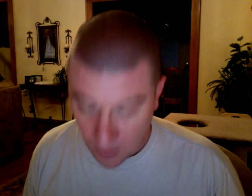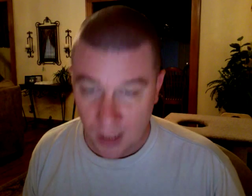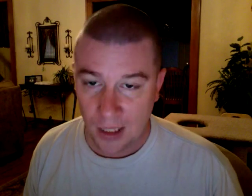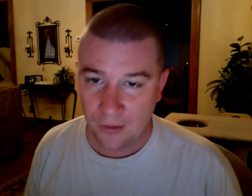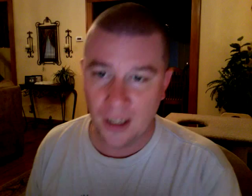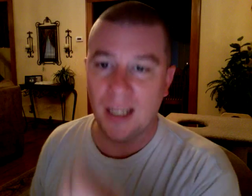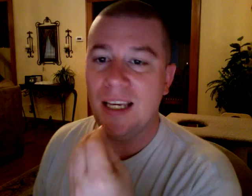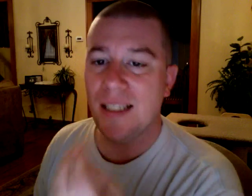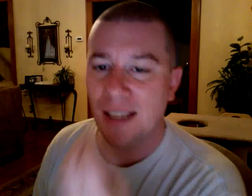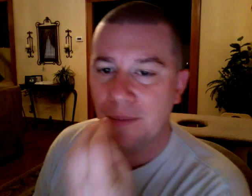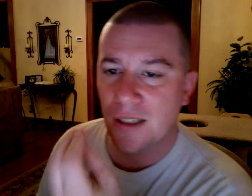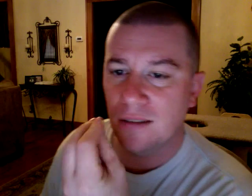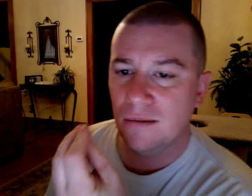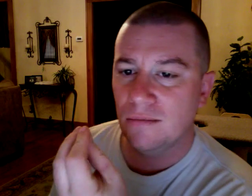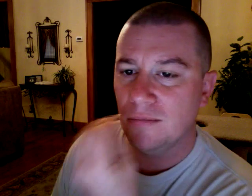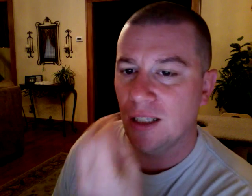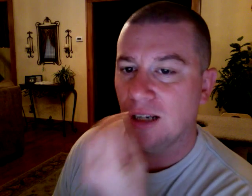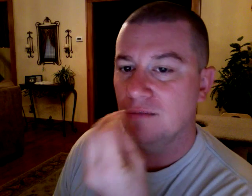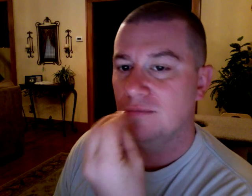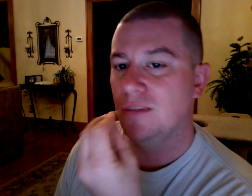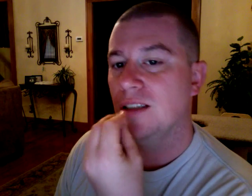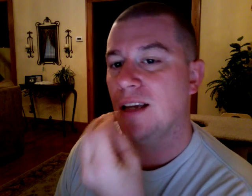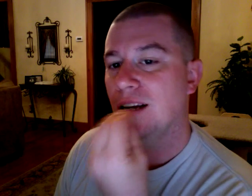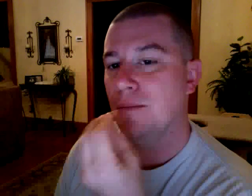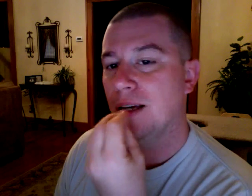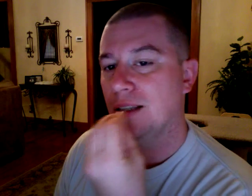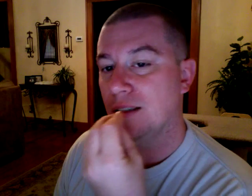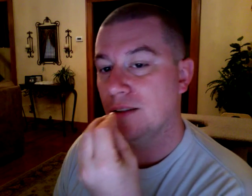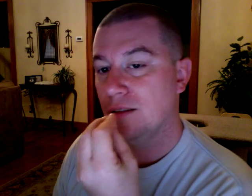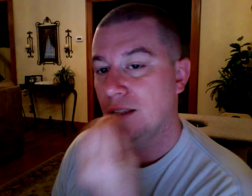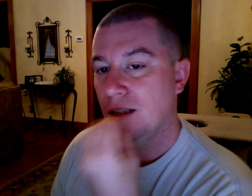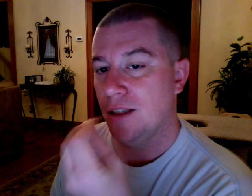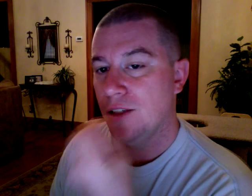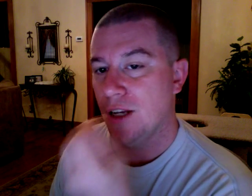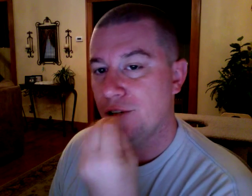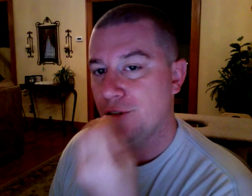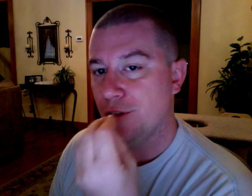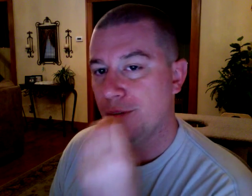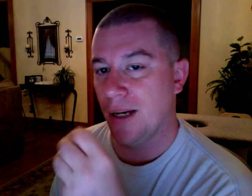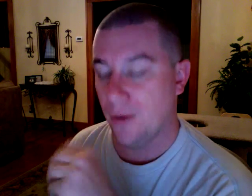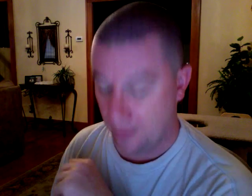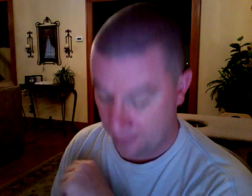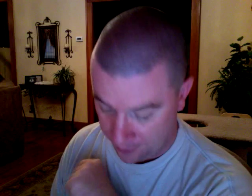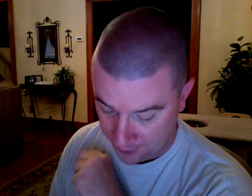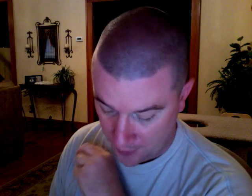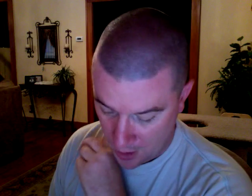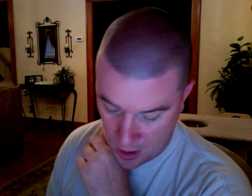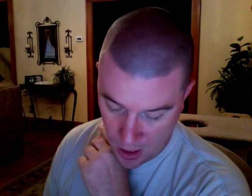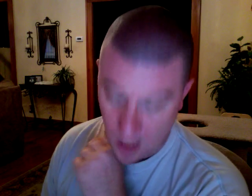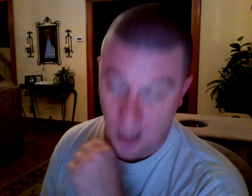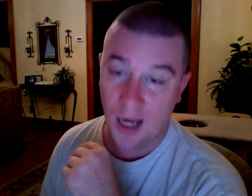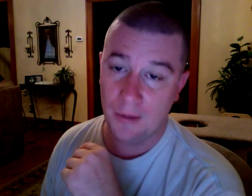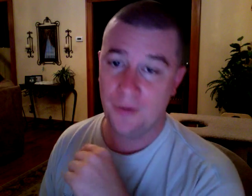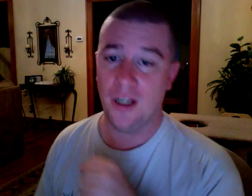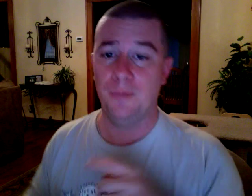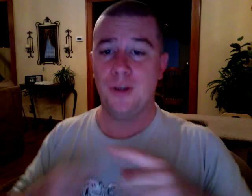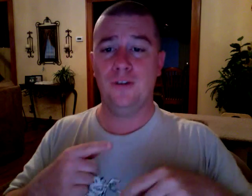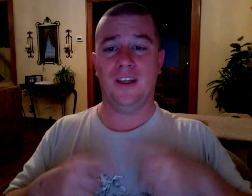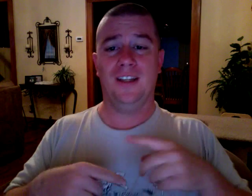If you're going to eat something, you know, just kind of make this gesture toward your mouth. But if you're going to puke, you know,